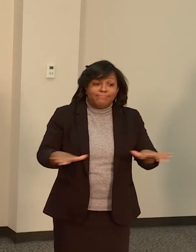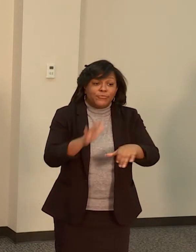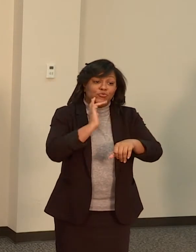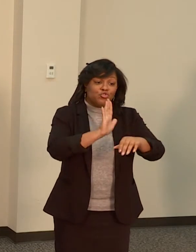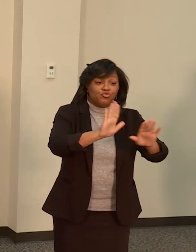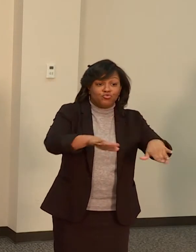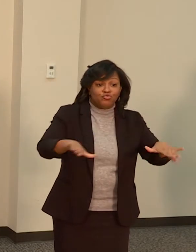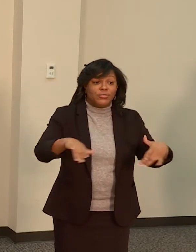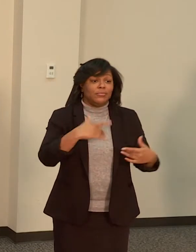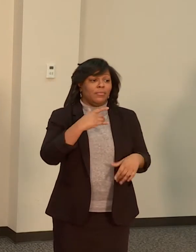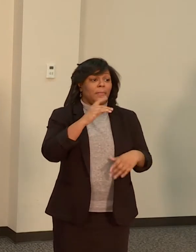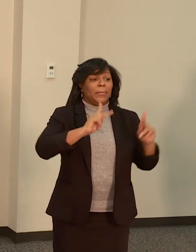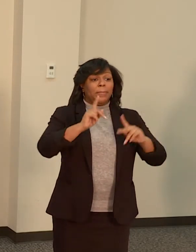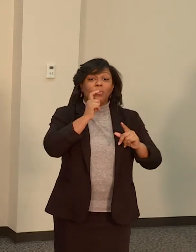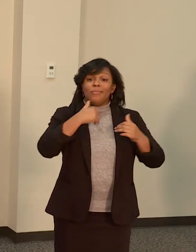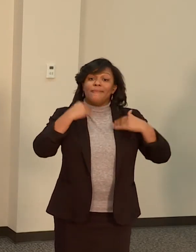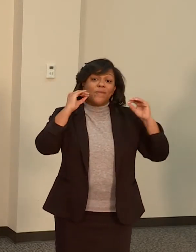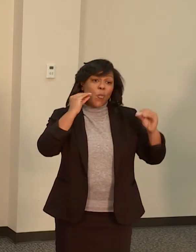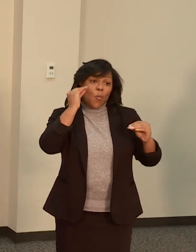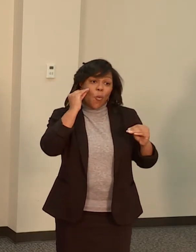Hennepin County. Commissioner.